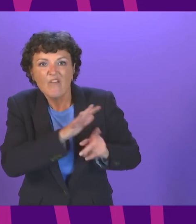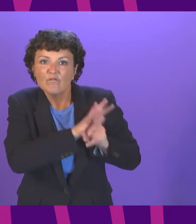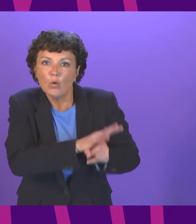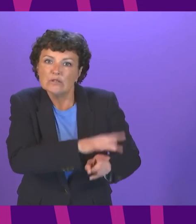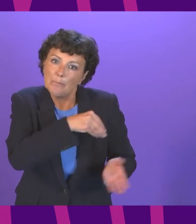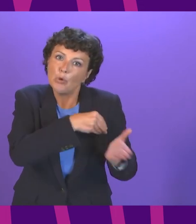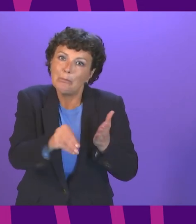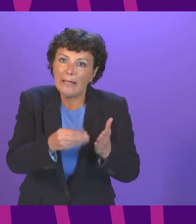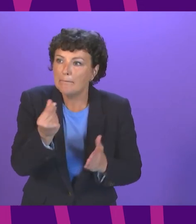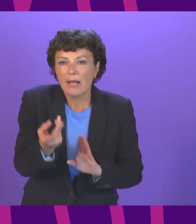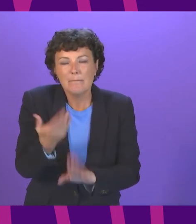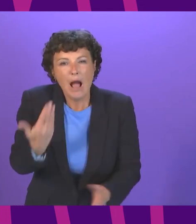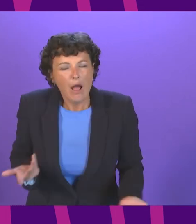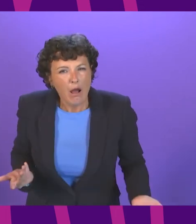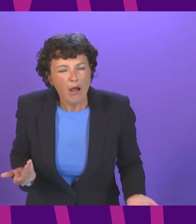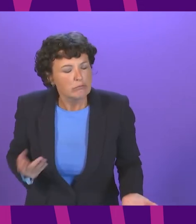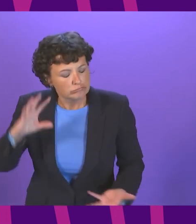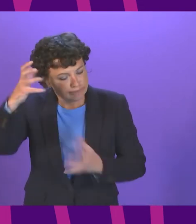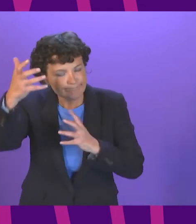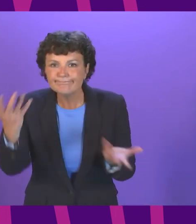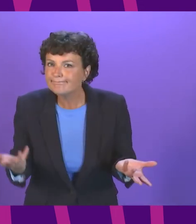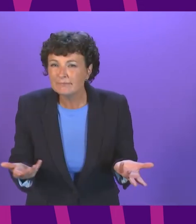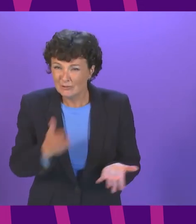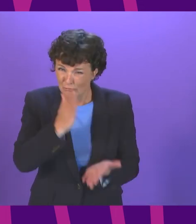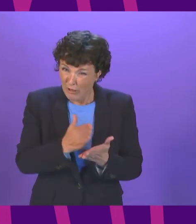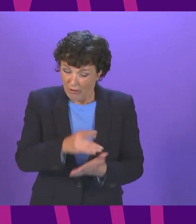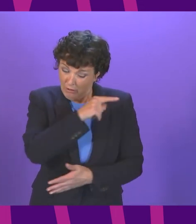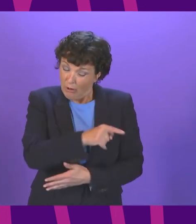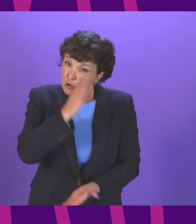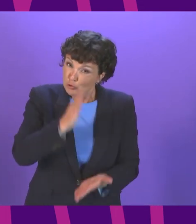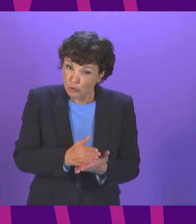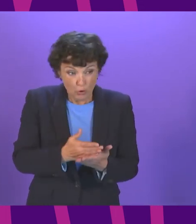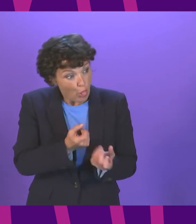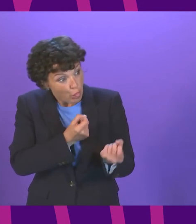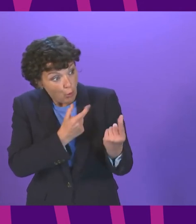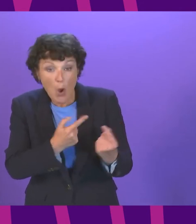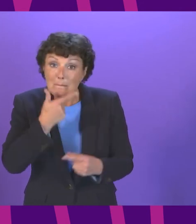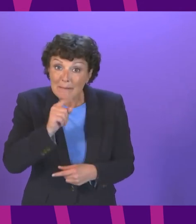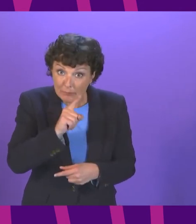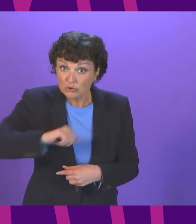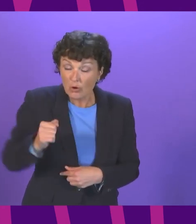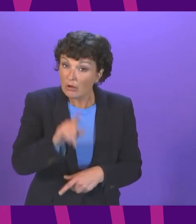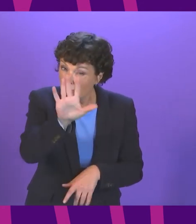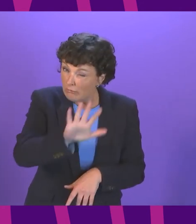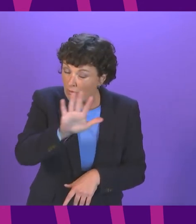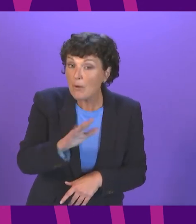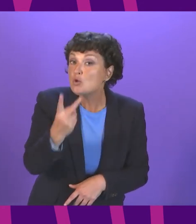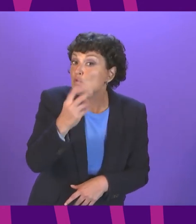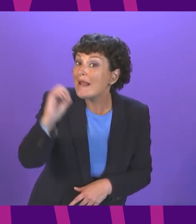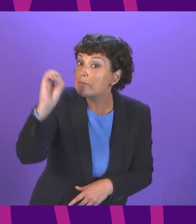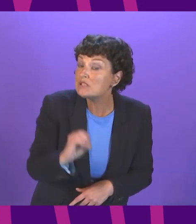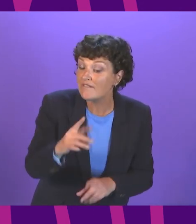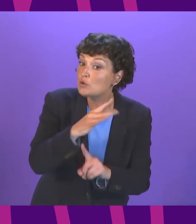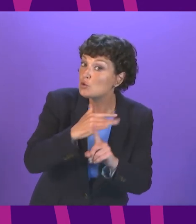shelter and its understanding the true cost of evictions in Scotland report said that just 20% of social rented evictions